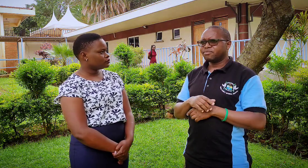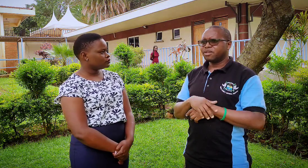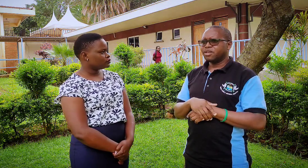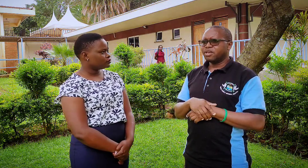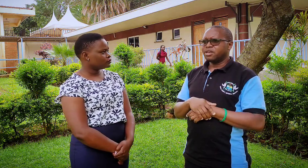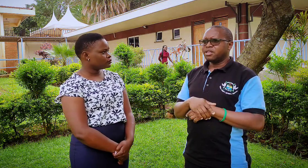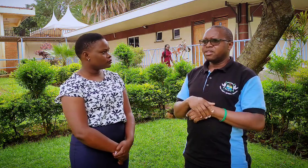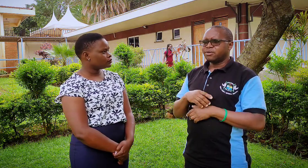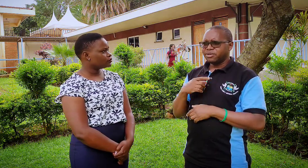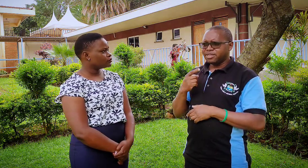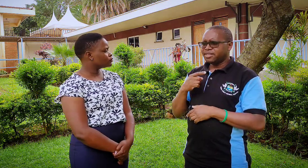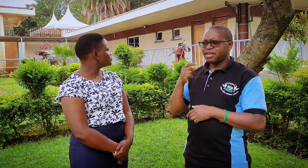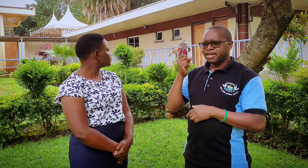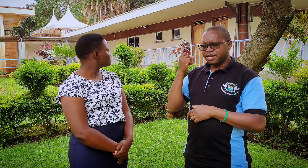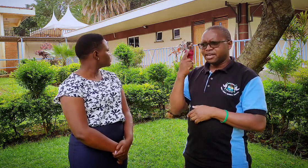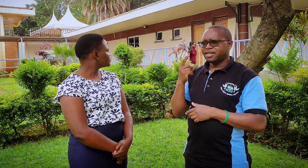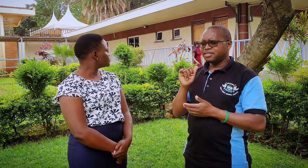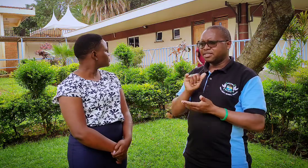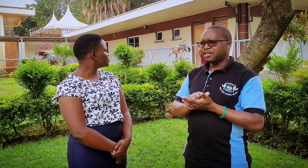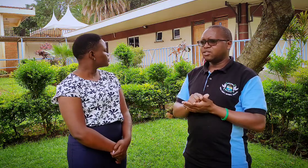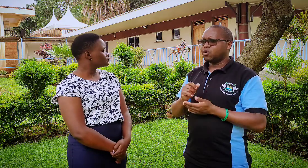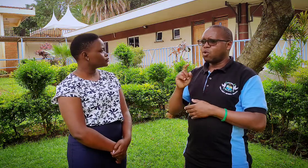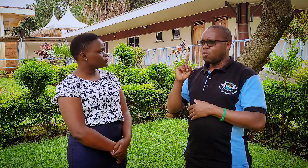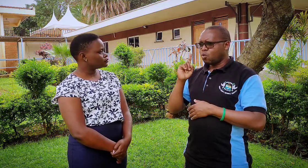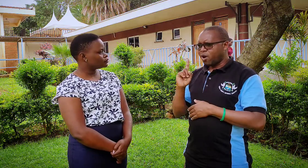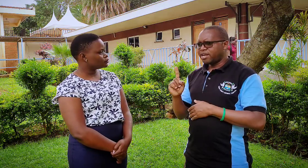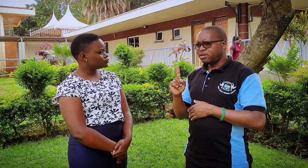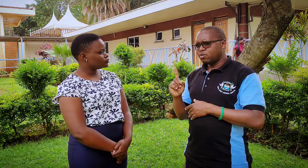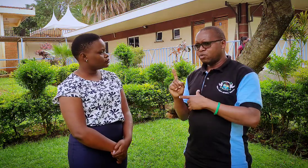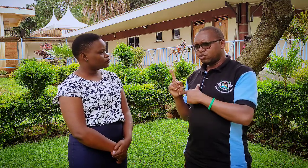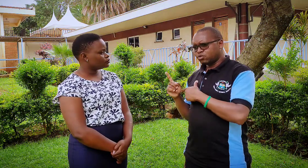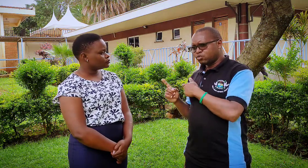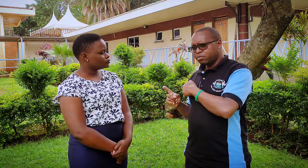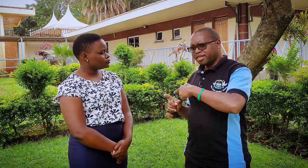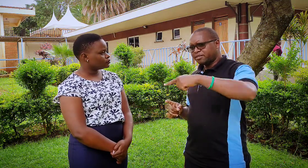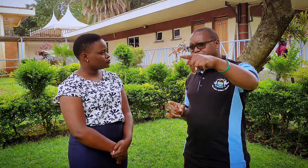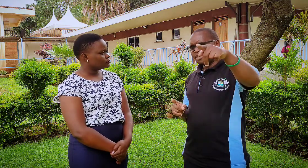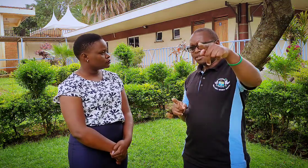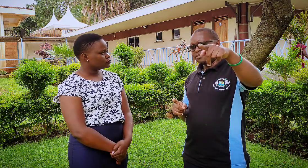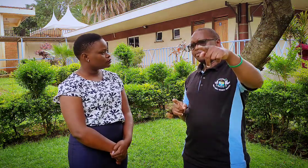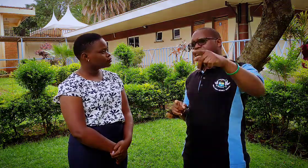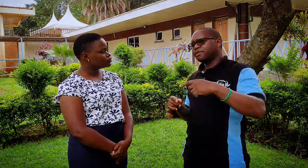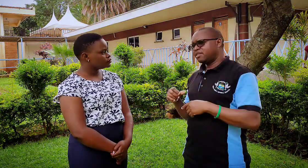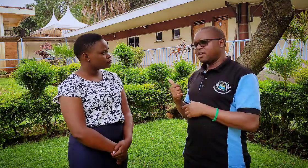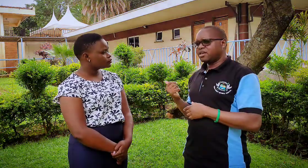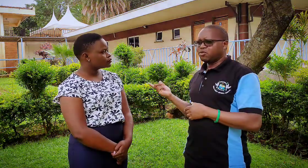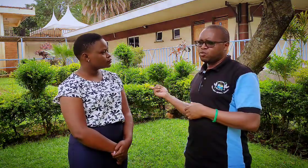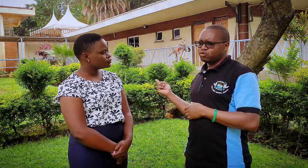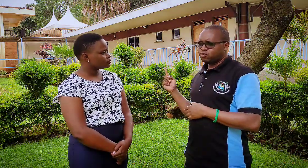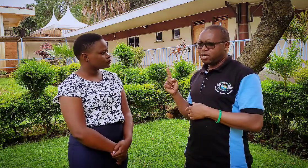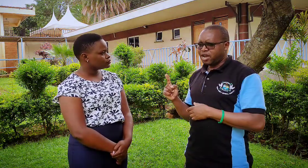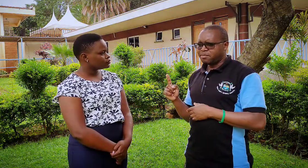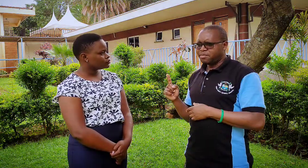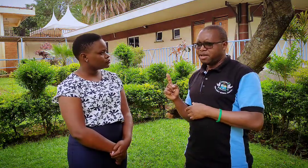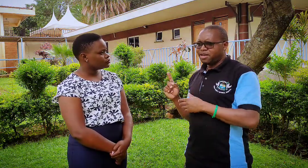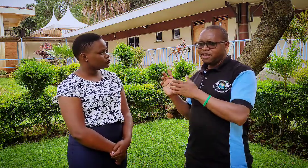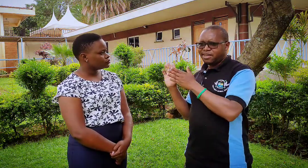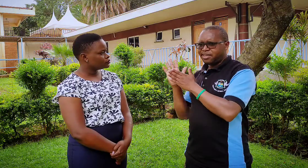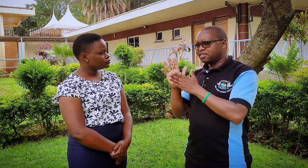the only thing i realized is that one was to pass me the other one was to come hit